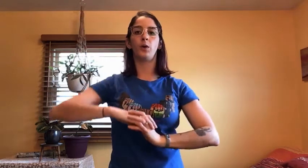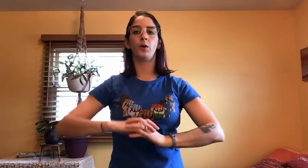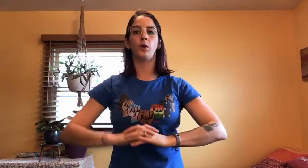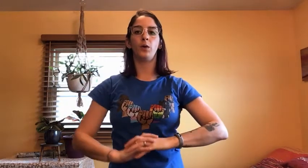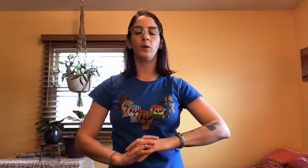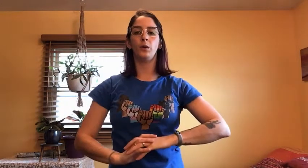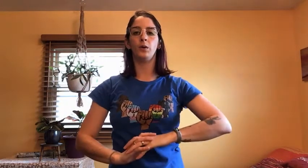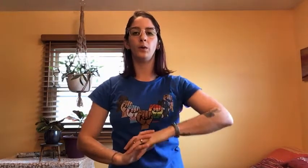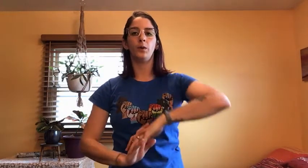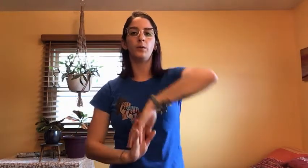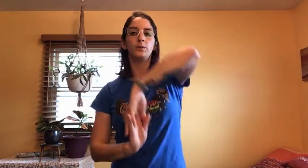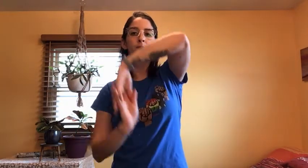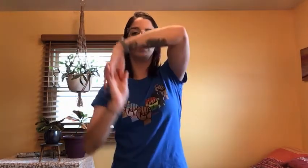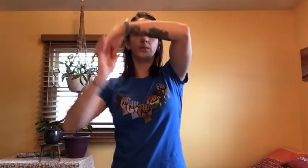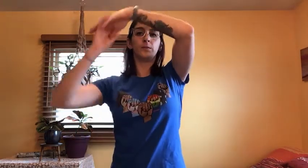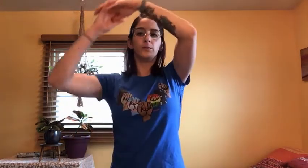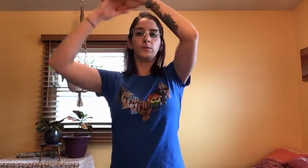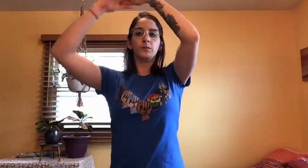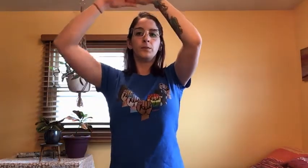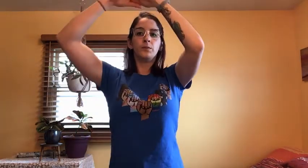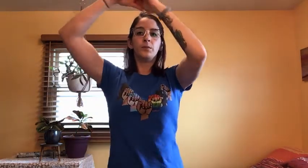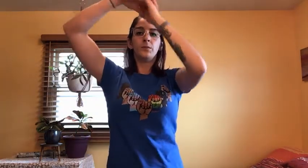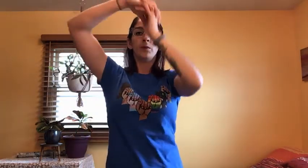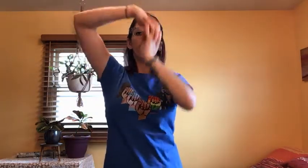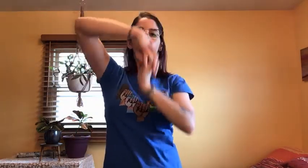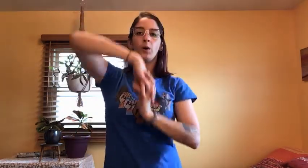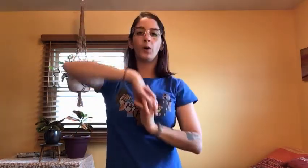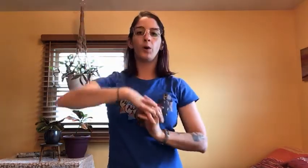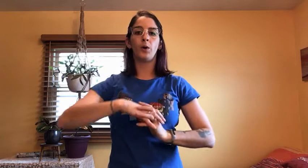down. Breathe in, breathe out.